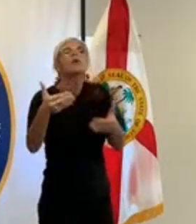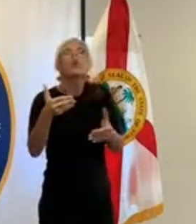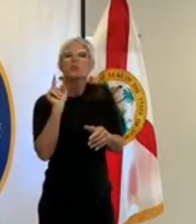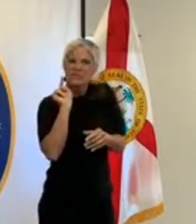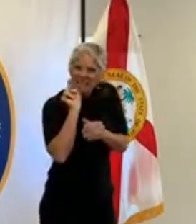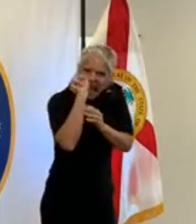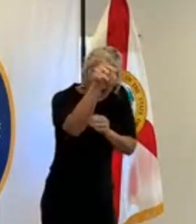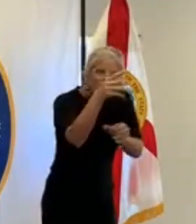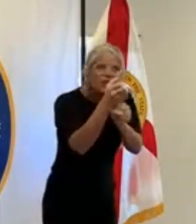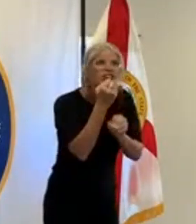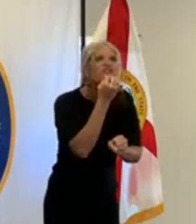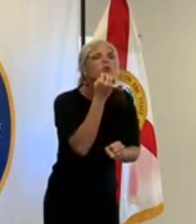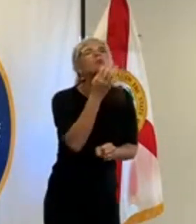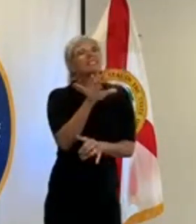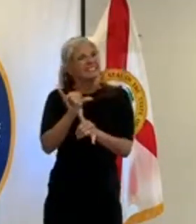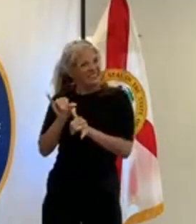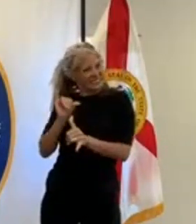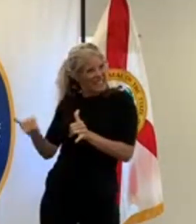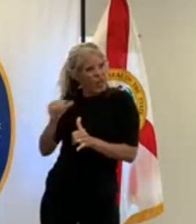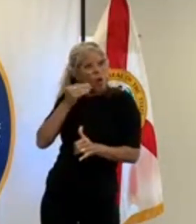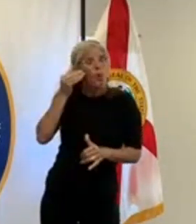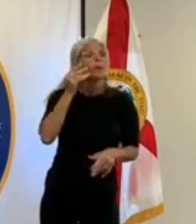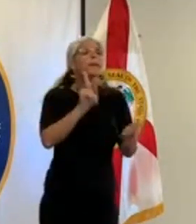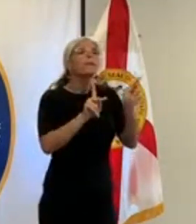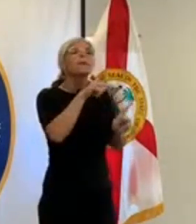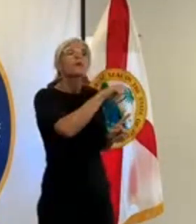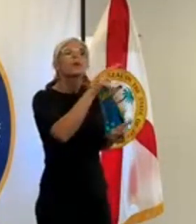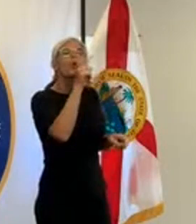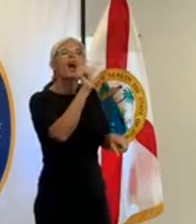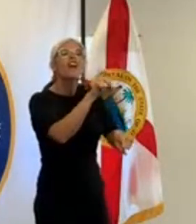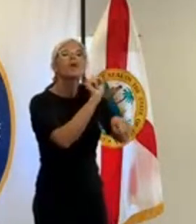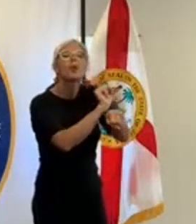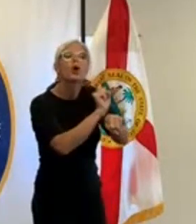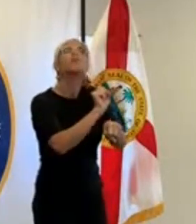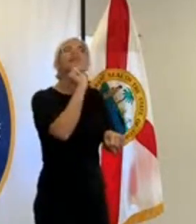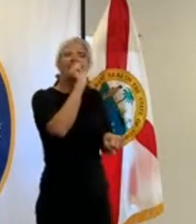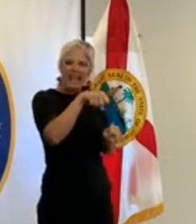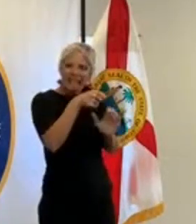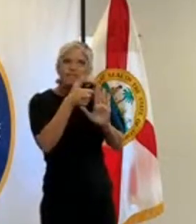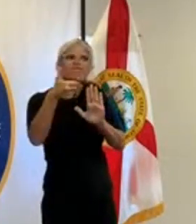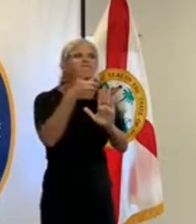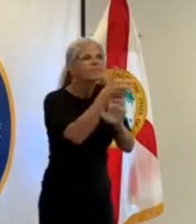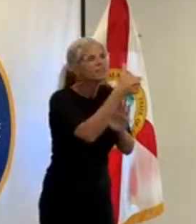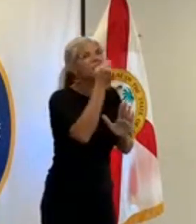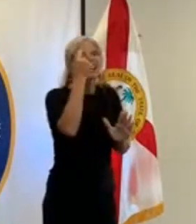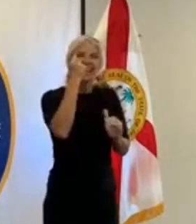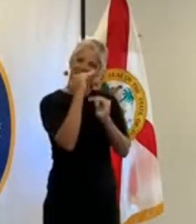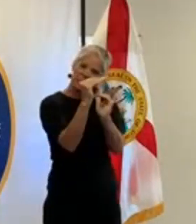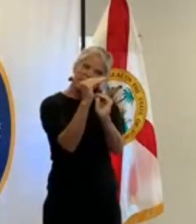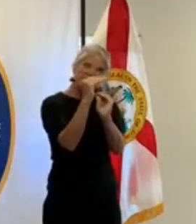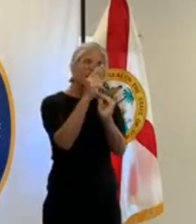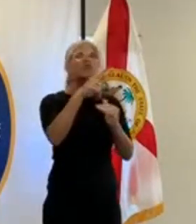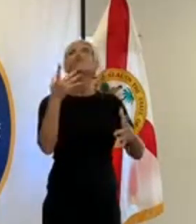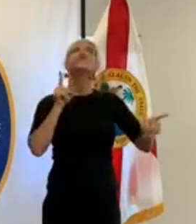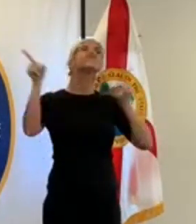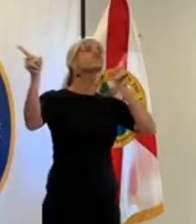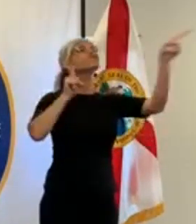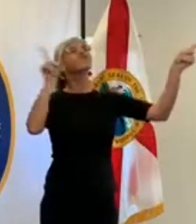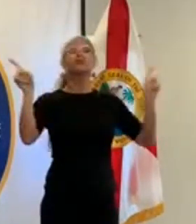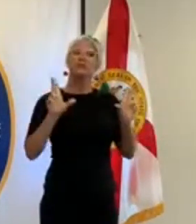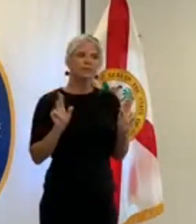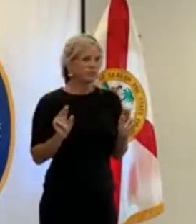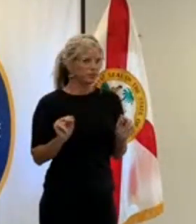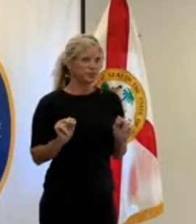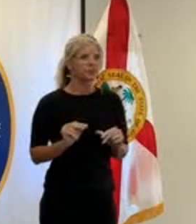know going to work whatever it may be it's really trying to limit that movement to stop the spread uh ccso is currently